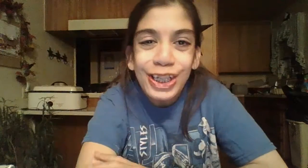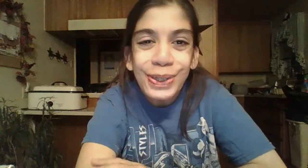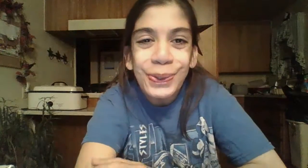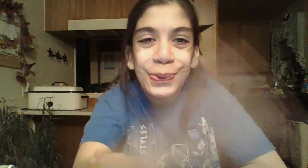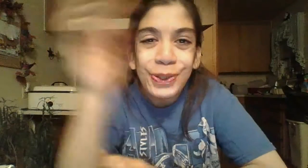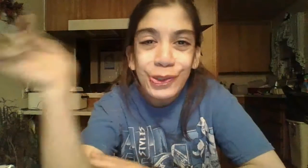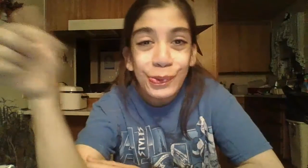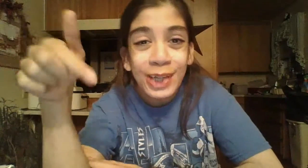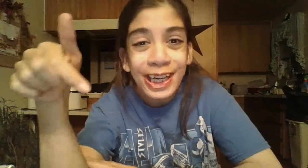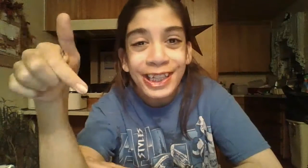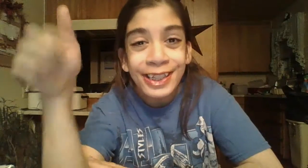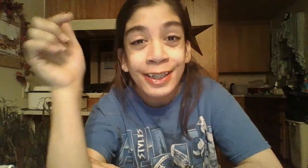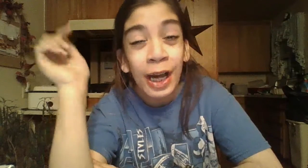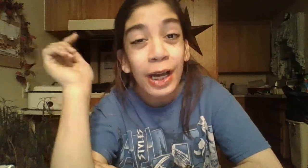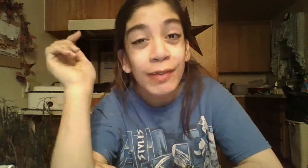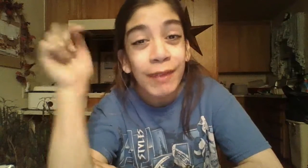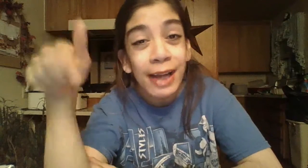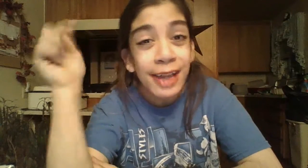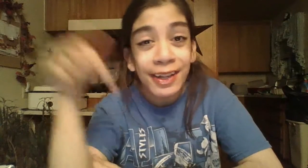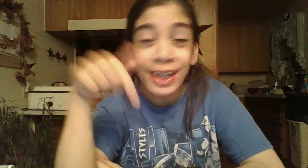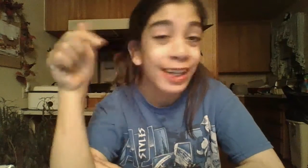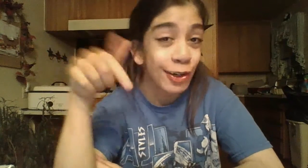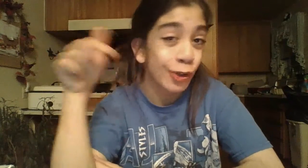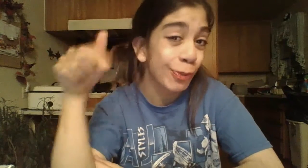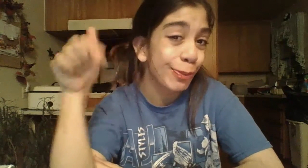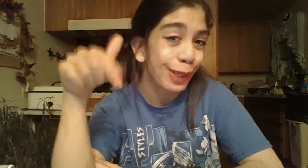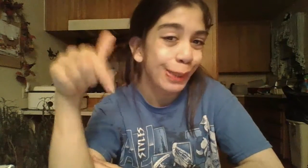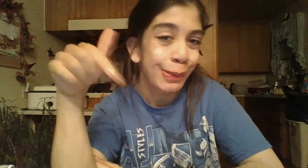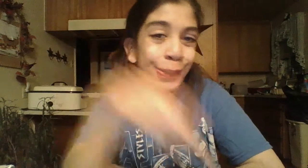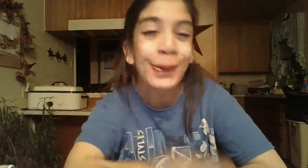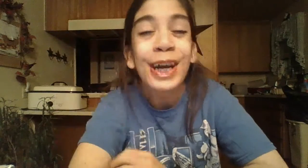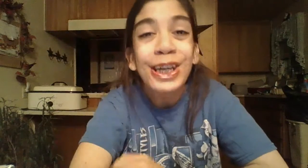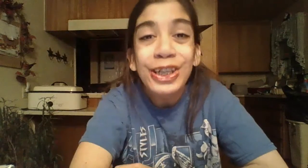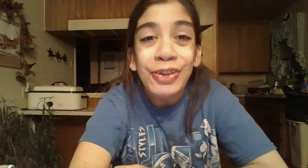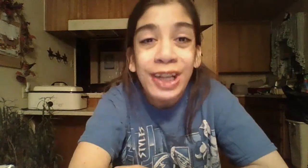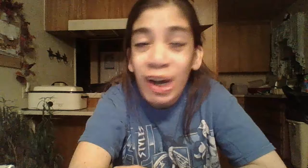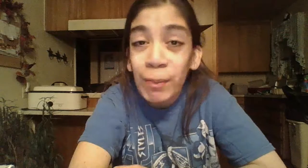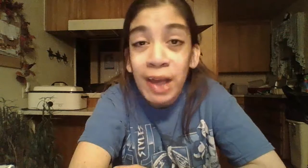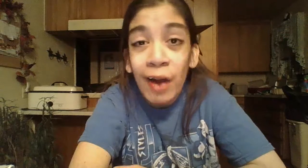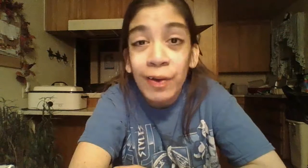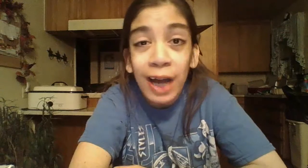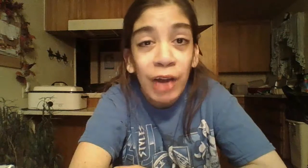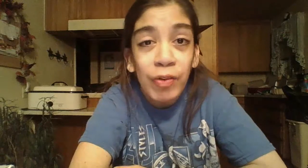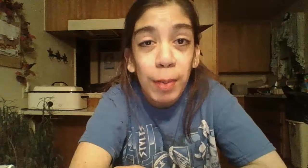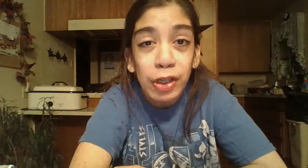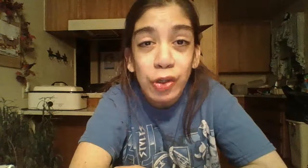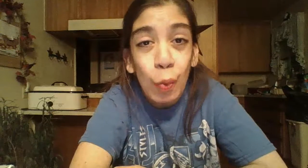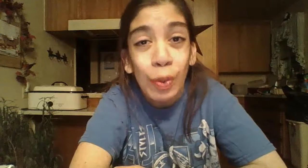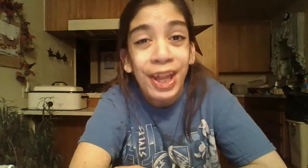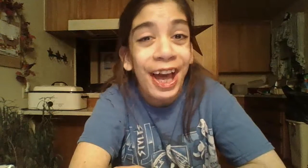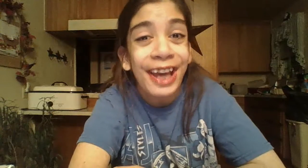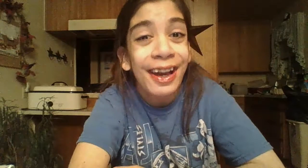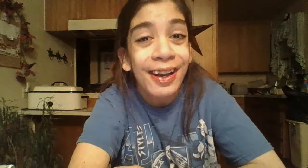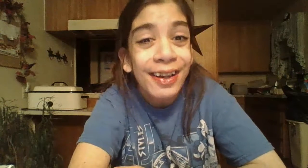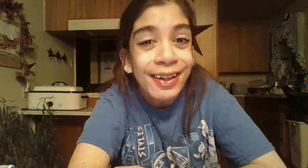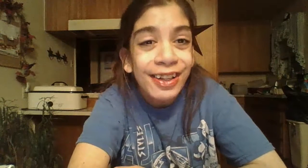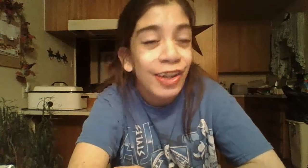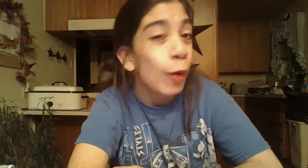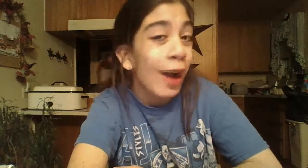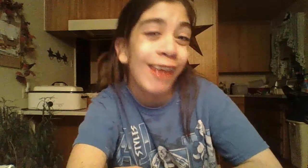So you can find that link in the description box below. You can help me out however much you would like. You don't